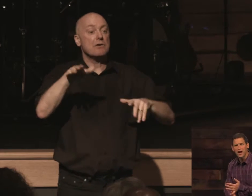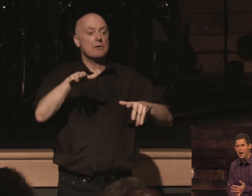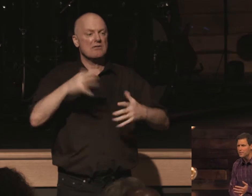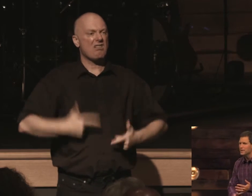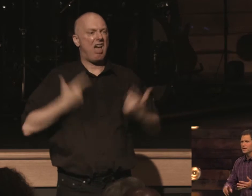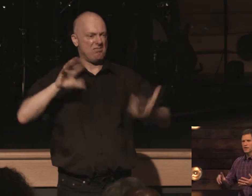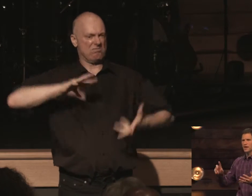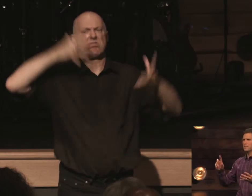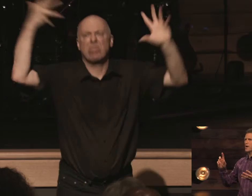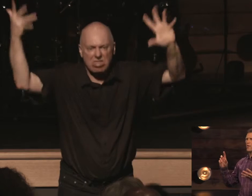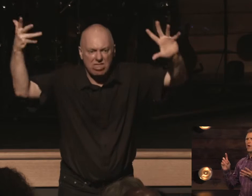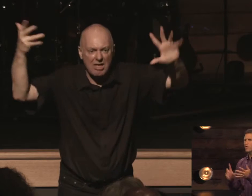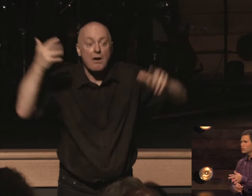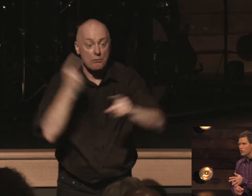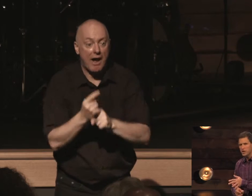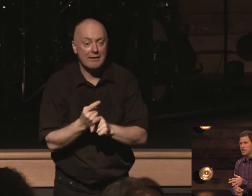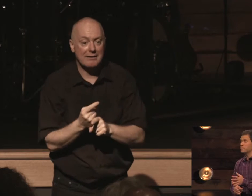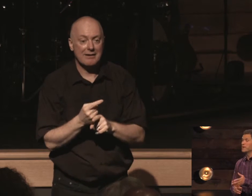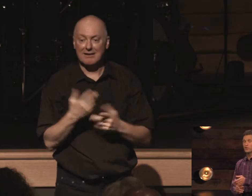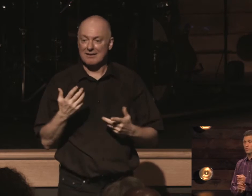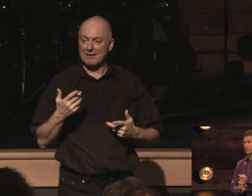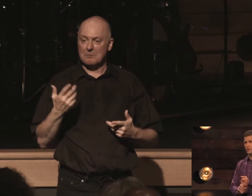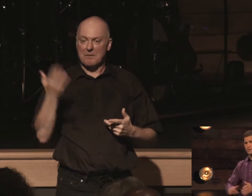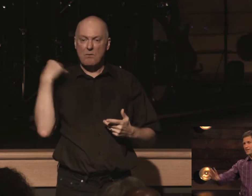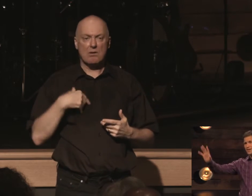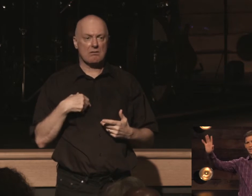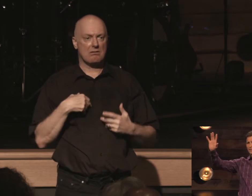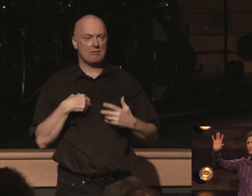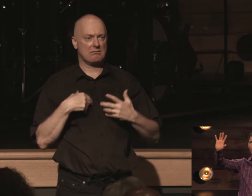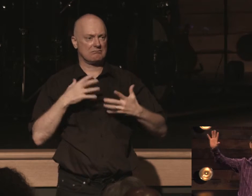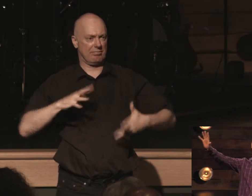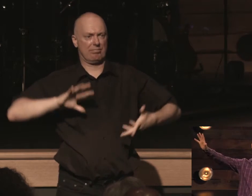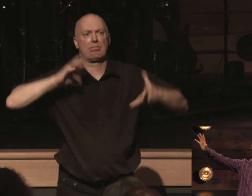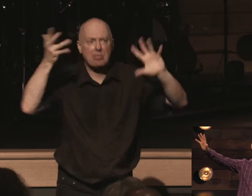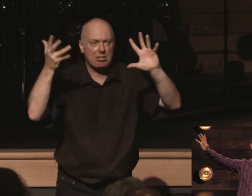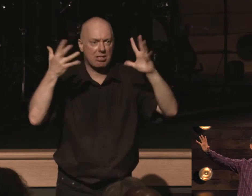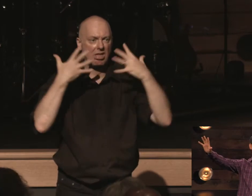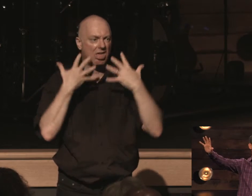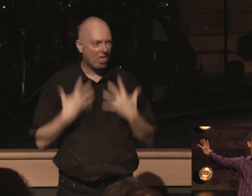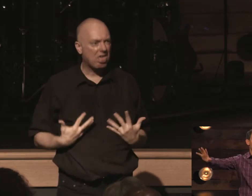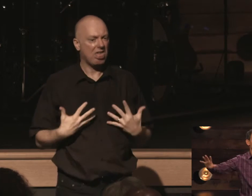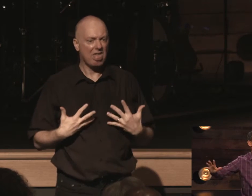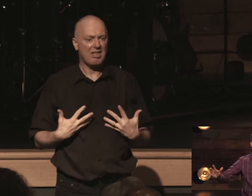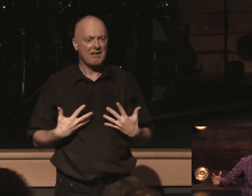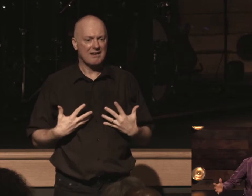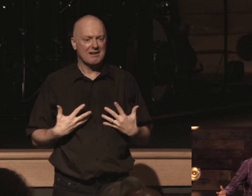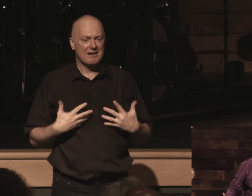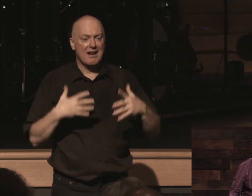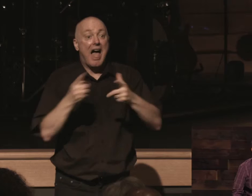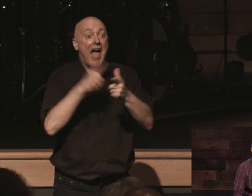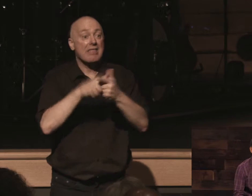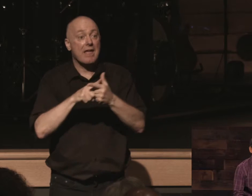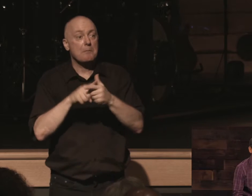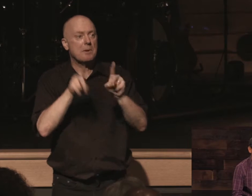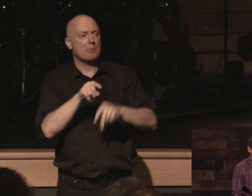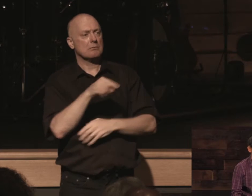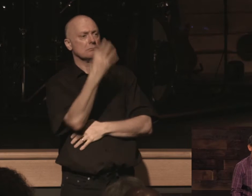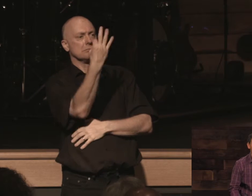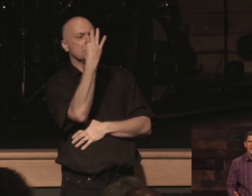up um all crooked and miserable i mean so many times i myself am like but you come under god's word and